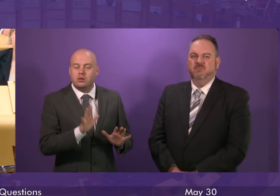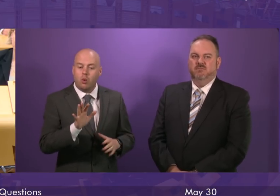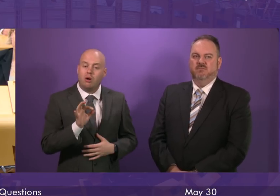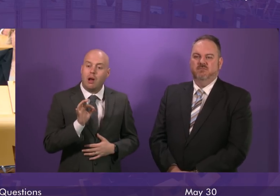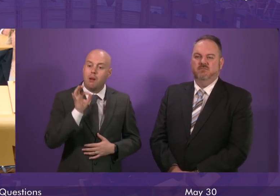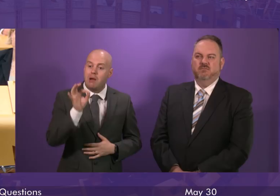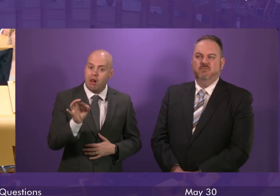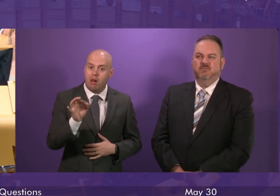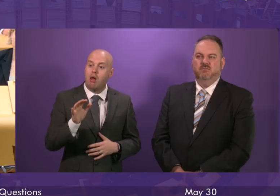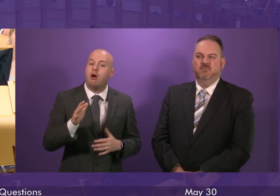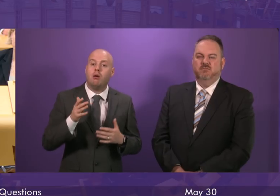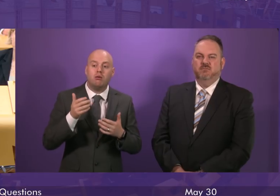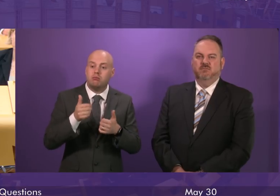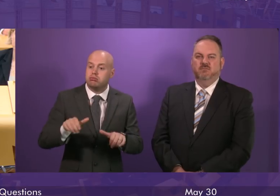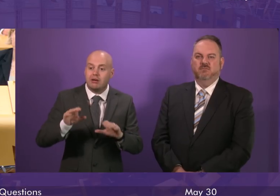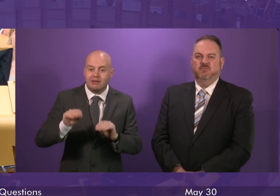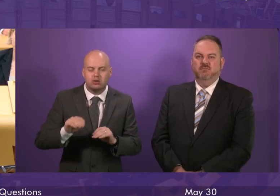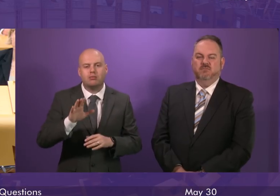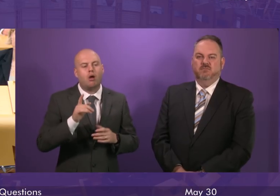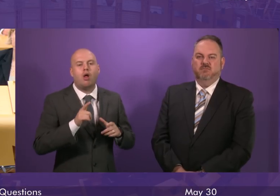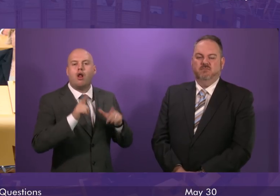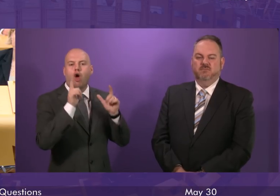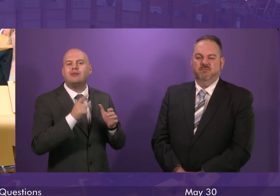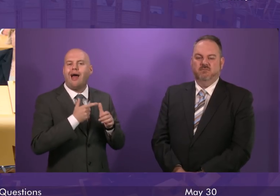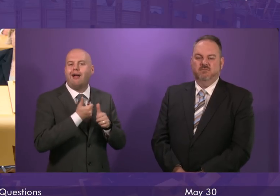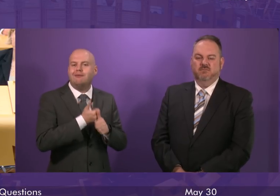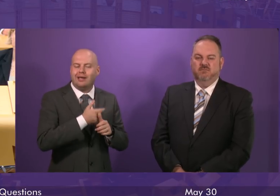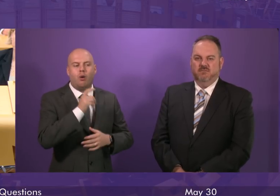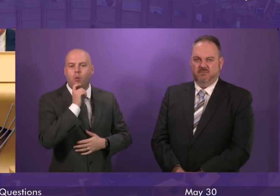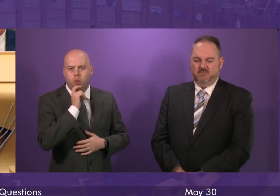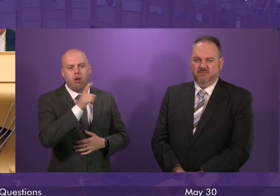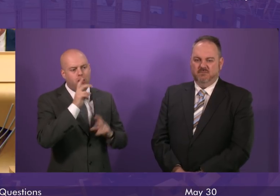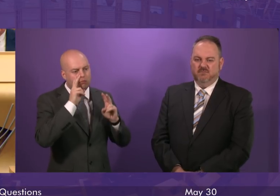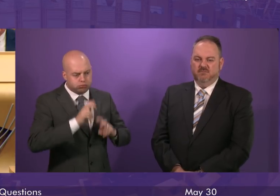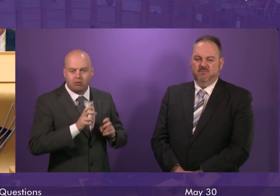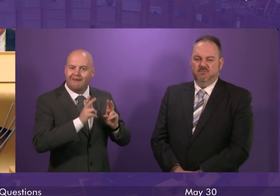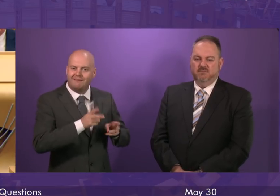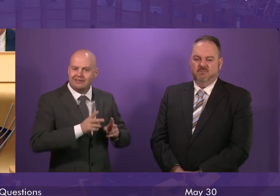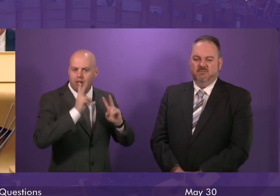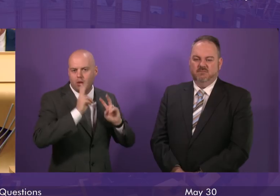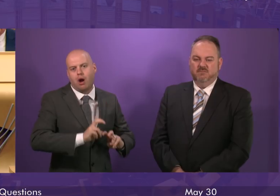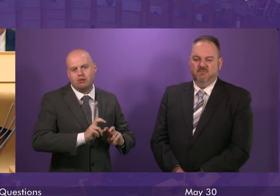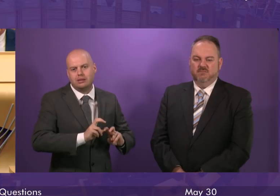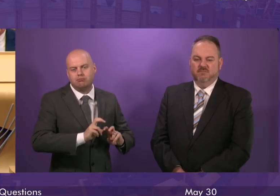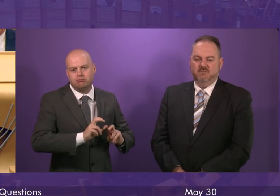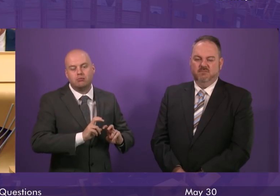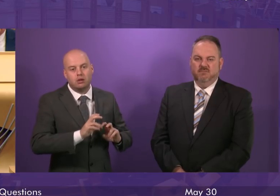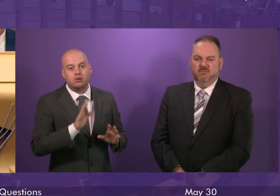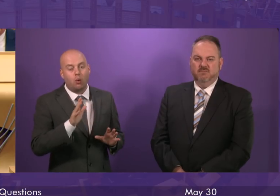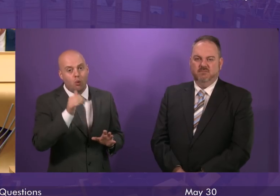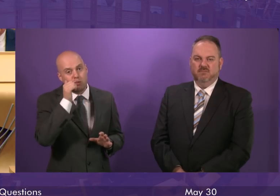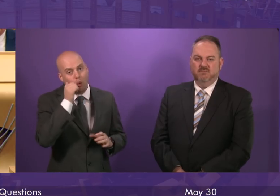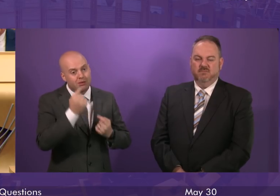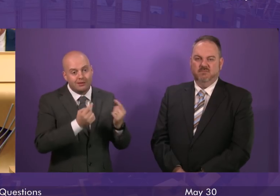Lord Advocate will be considering the issue of a fatal accident inquiry. As the member is aware decisions on fatal accident inquiries are for the law officers